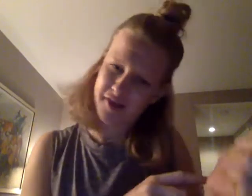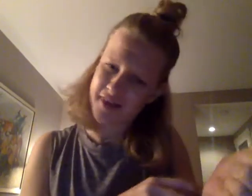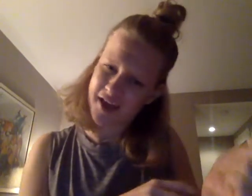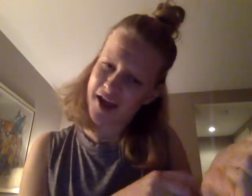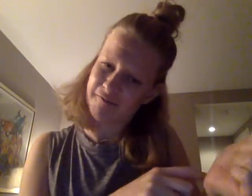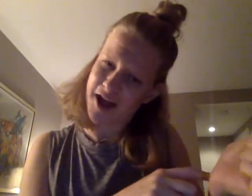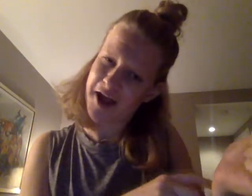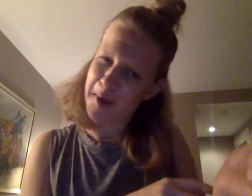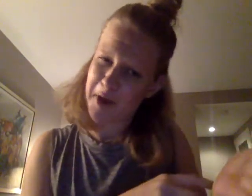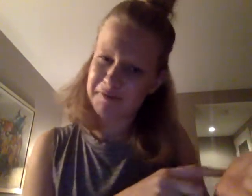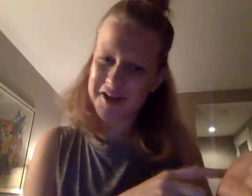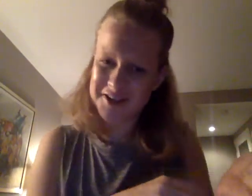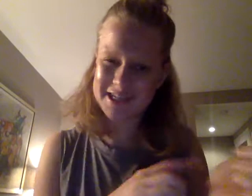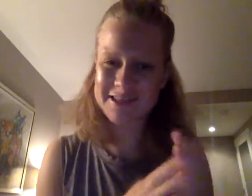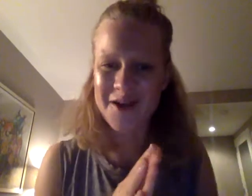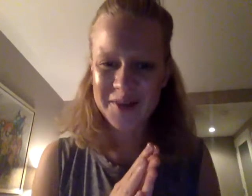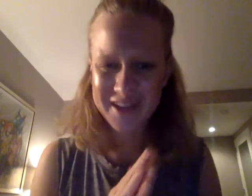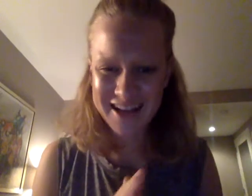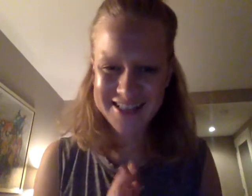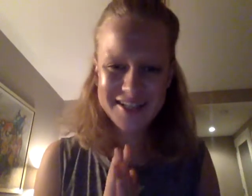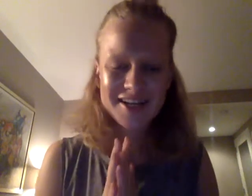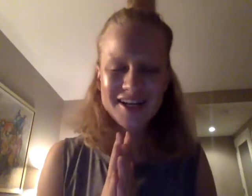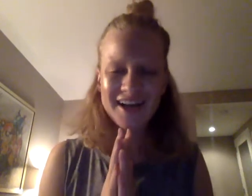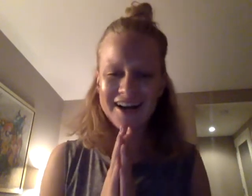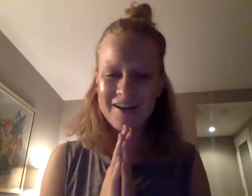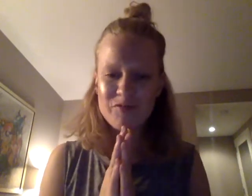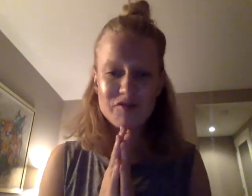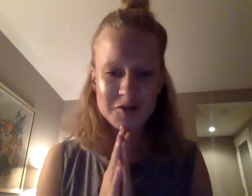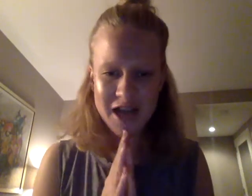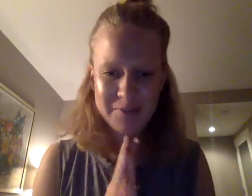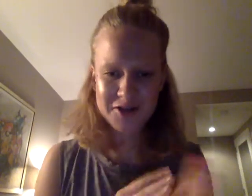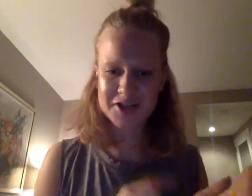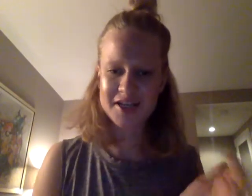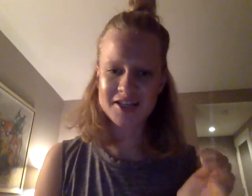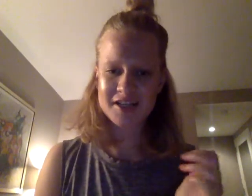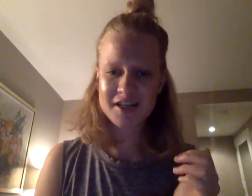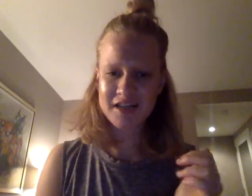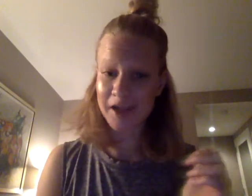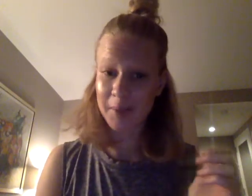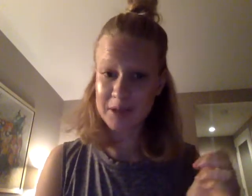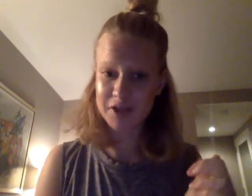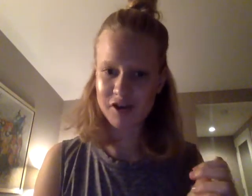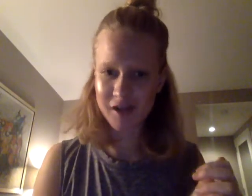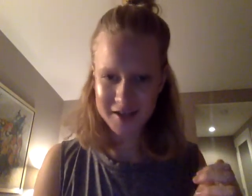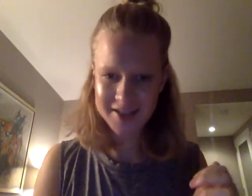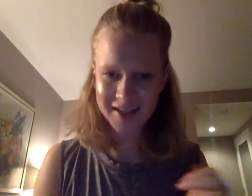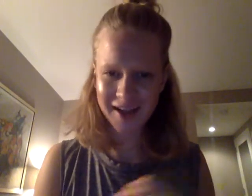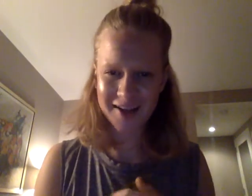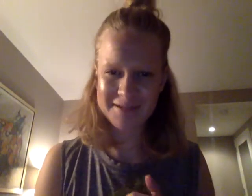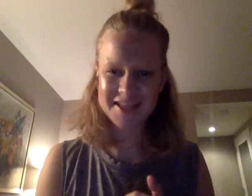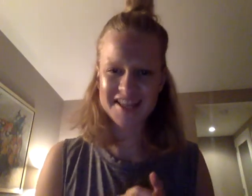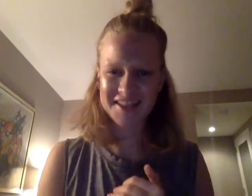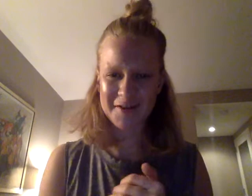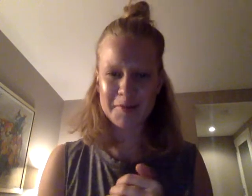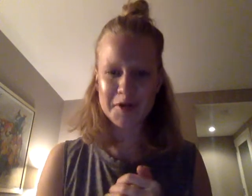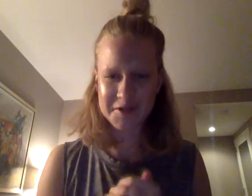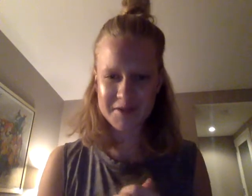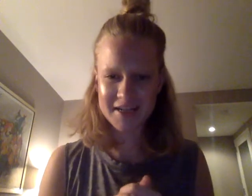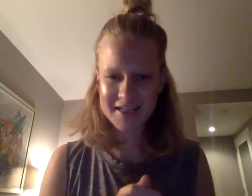the thing I write on my wrist throughout the next few chapters is like be curious because I think that will push me to